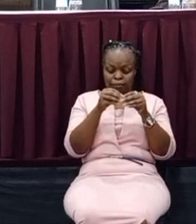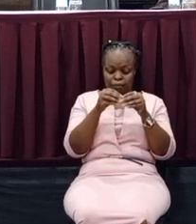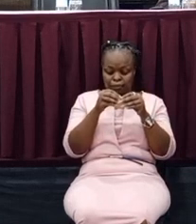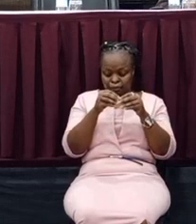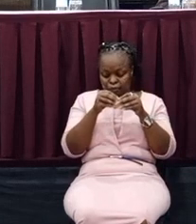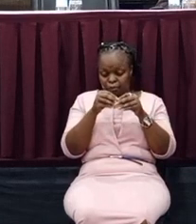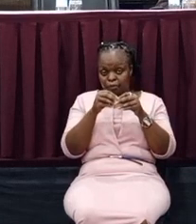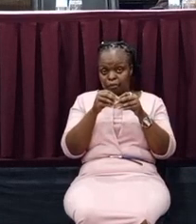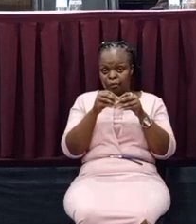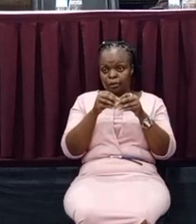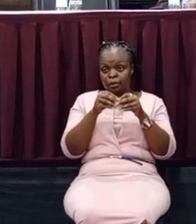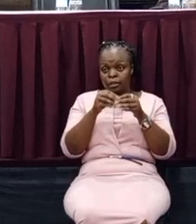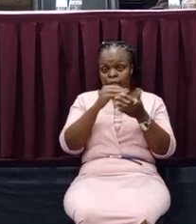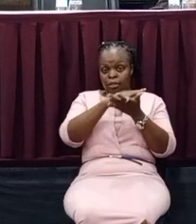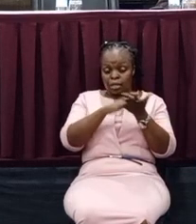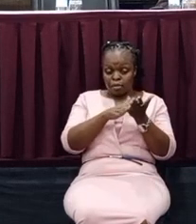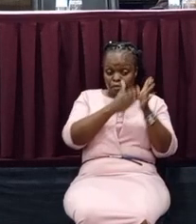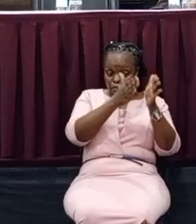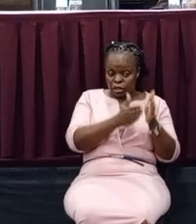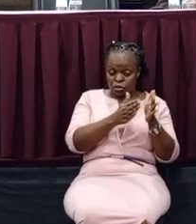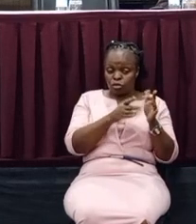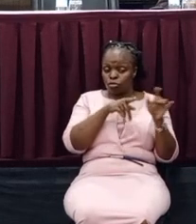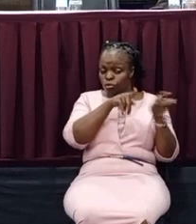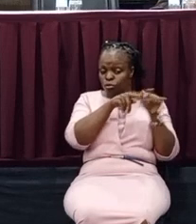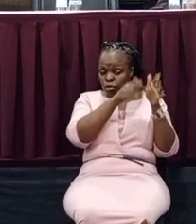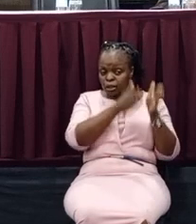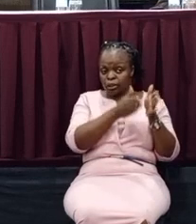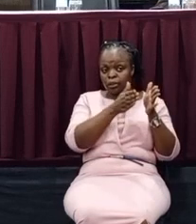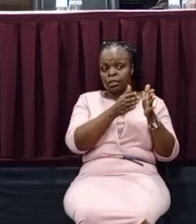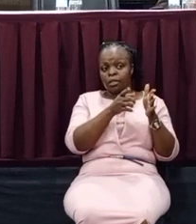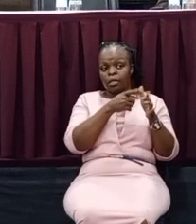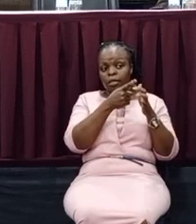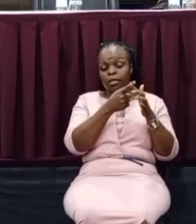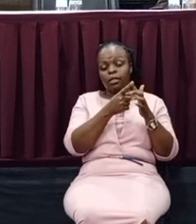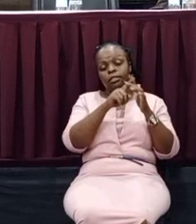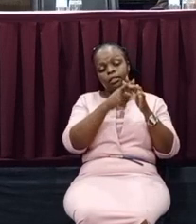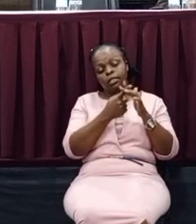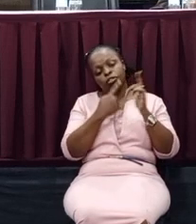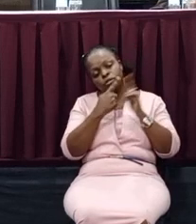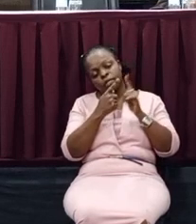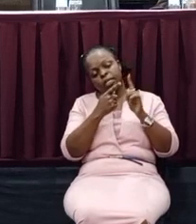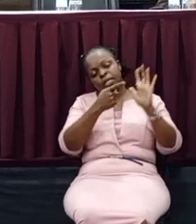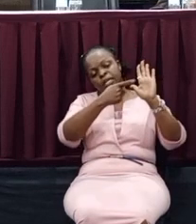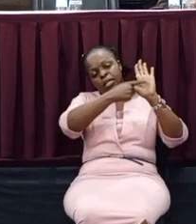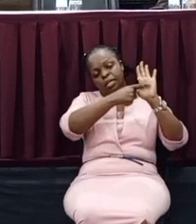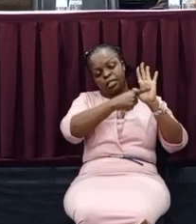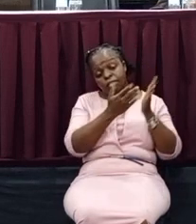is... What was this? And then... You start talking all negative... I mean, negative things. How things are